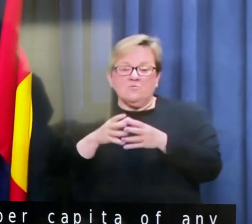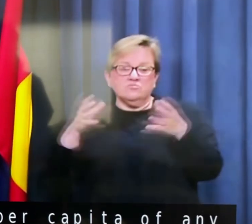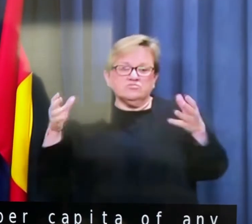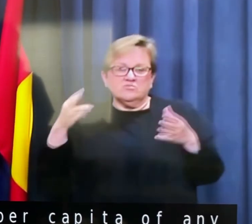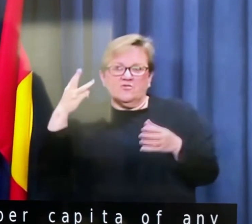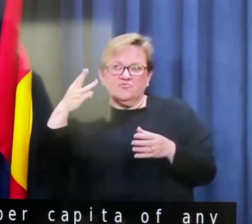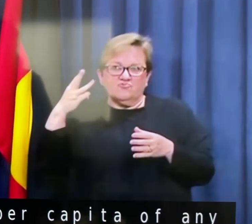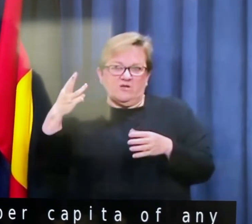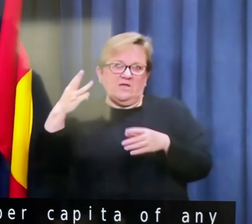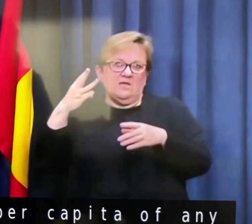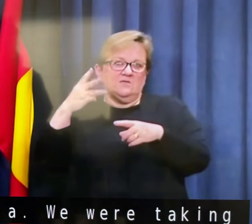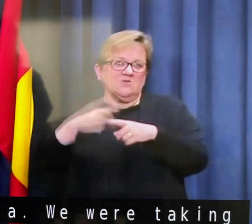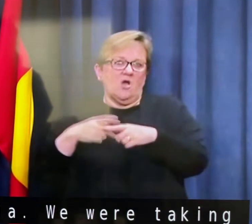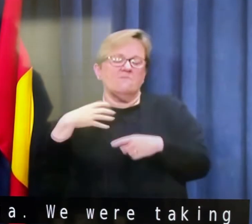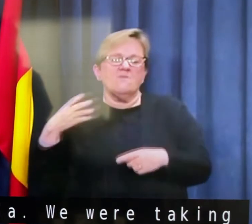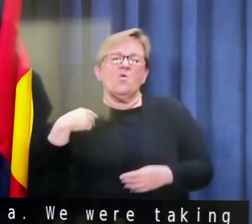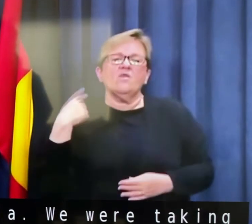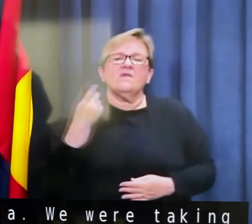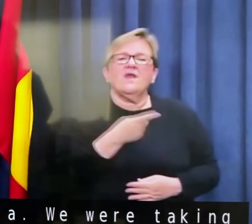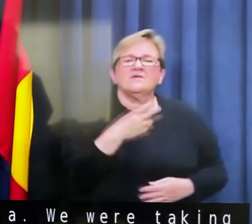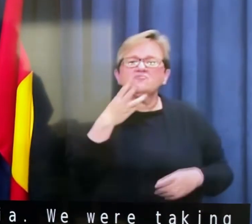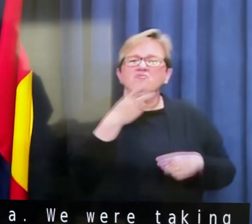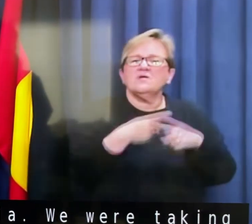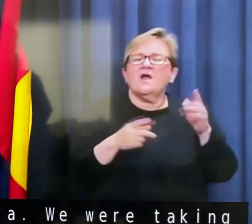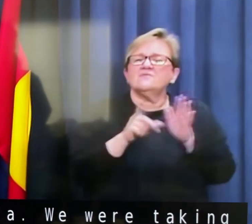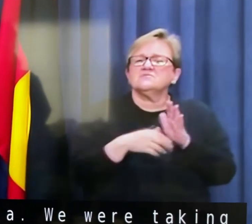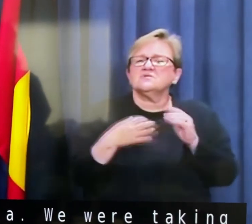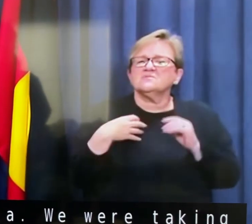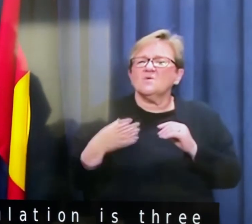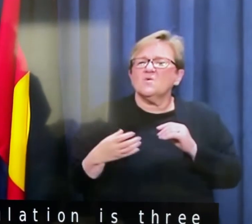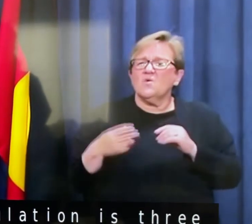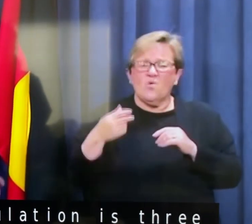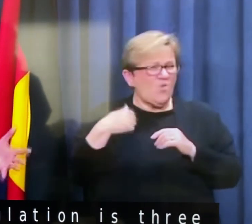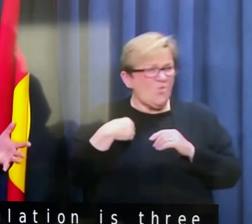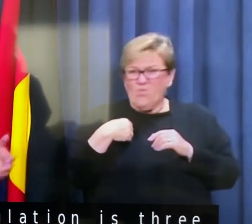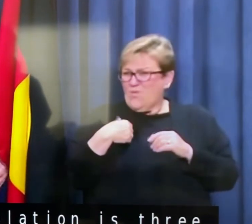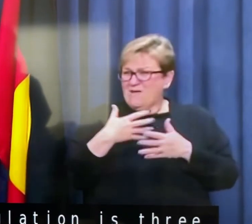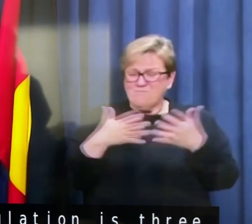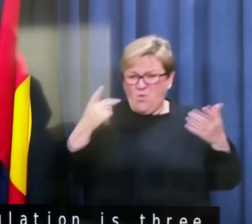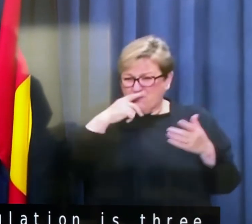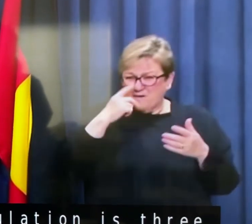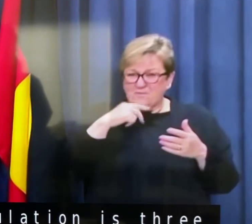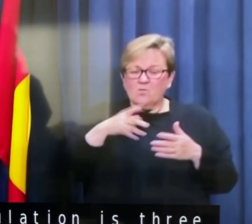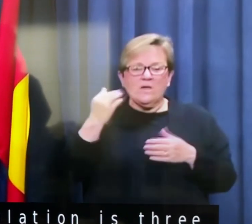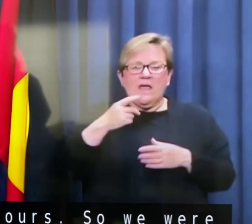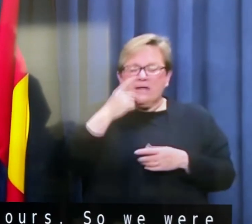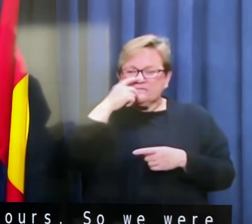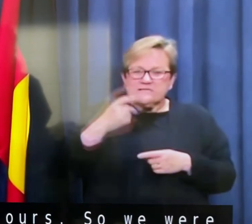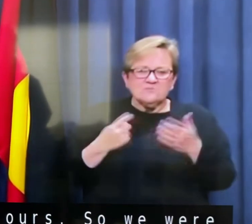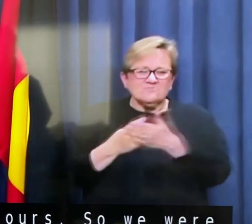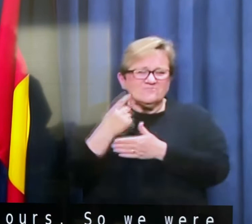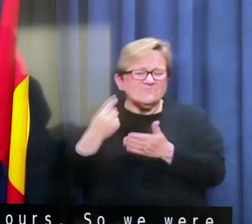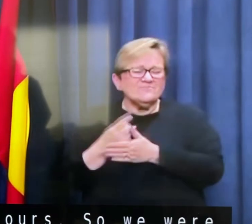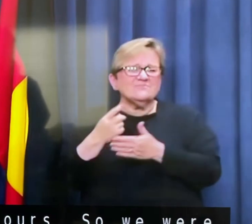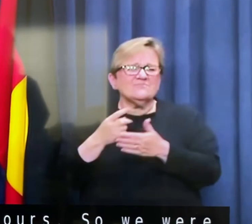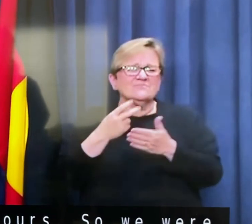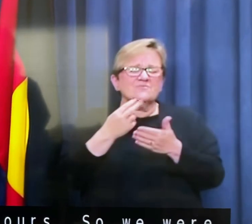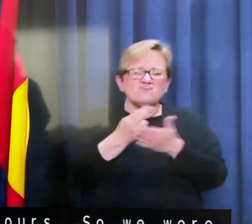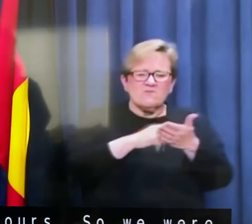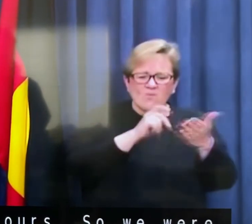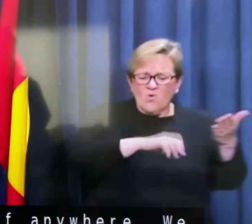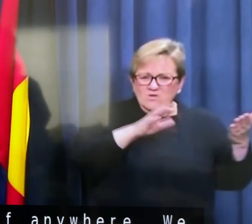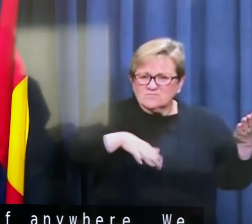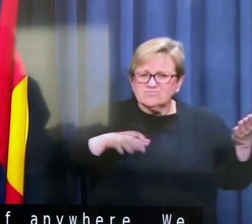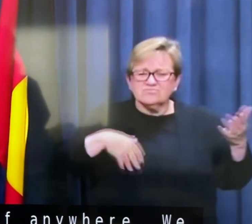is, what, three and a half times higher. So, uh, we were taking, uh, the most of anywhere. We obviously had that series of issues. We had reports, uh,